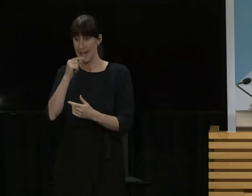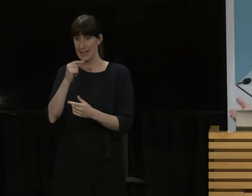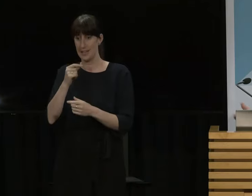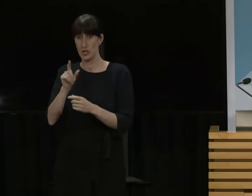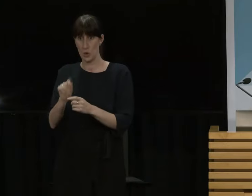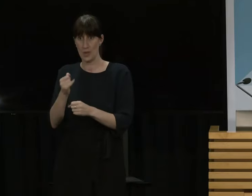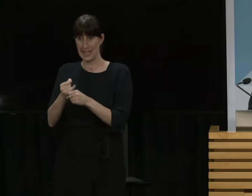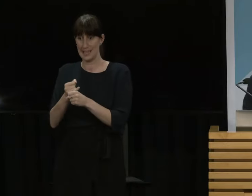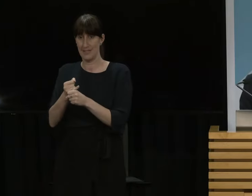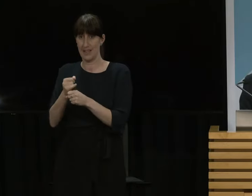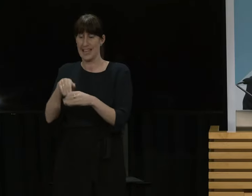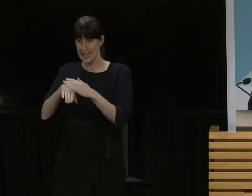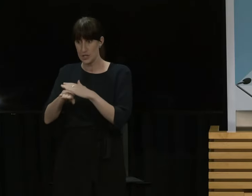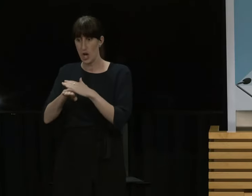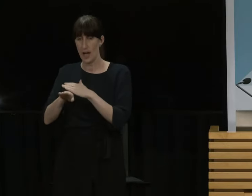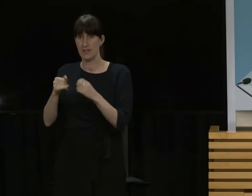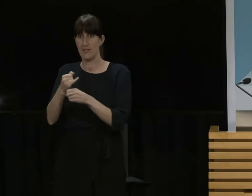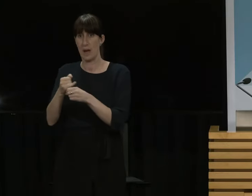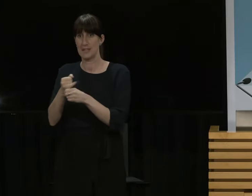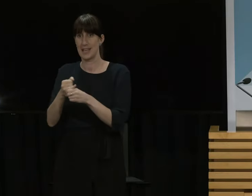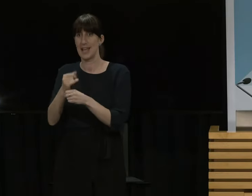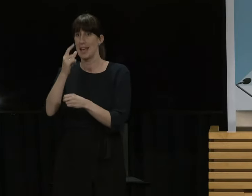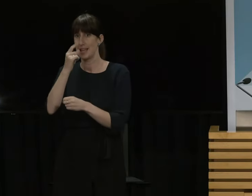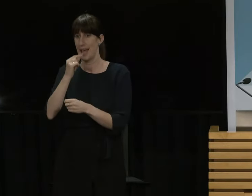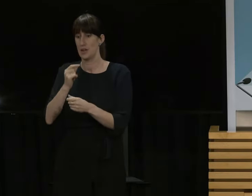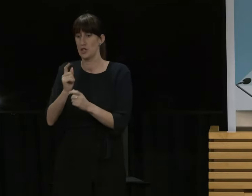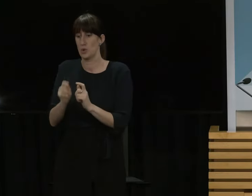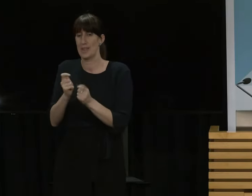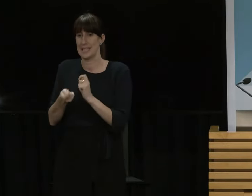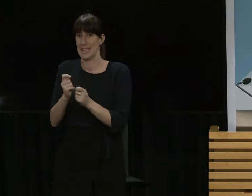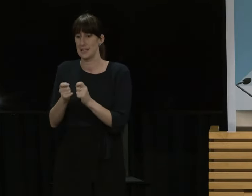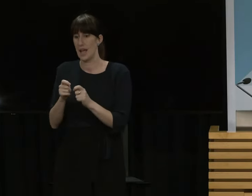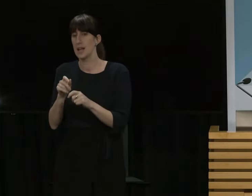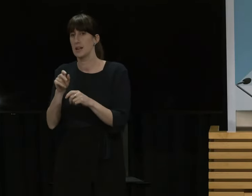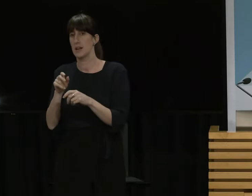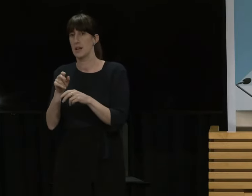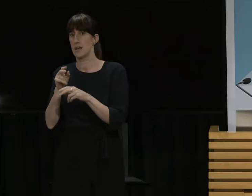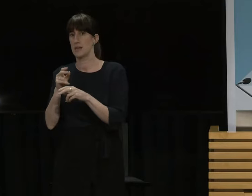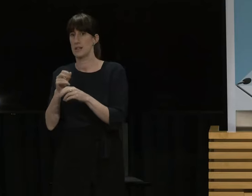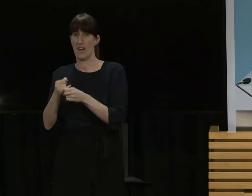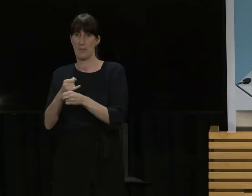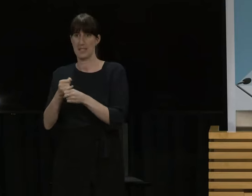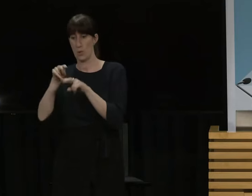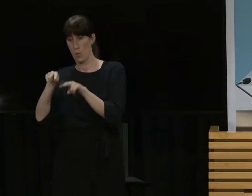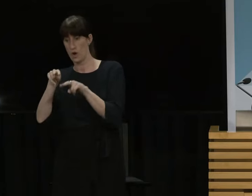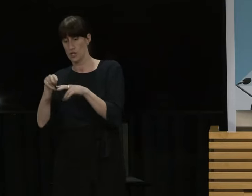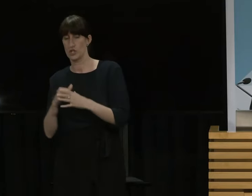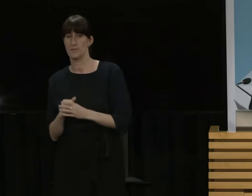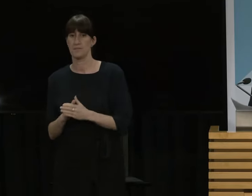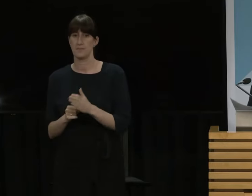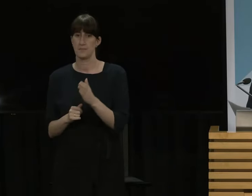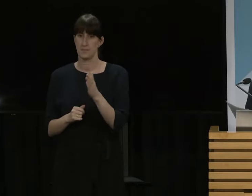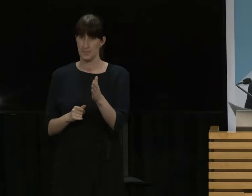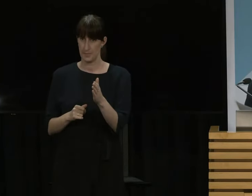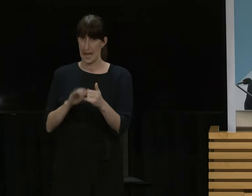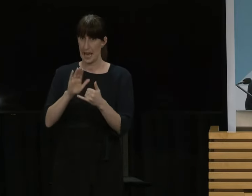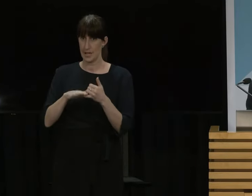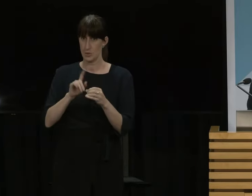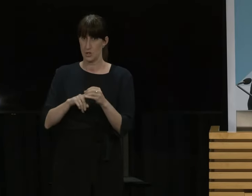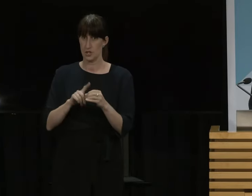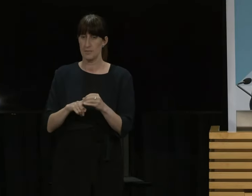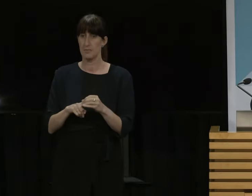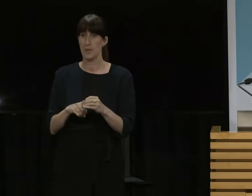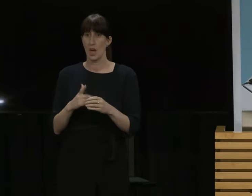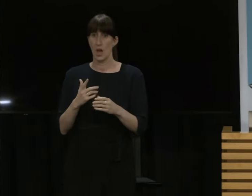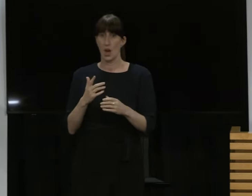test has been used appropriately. Amelia, you can have the lucky last question. you. And so just for clarity on the roadblocks, is the government going to condone